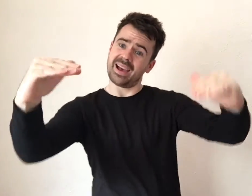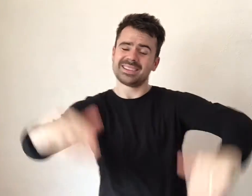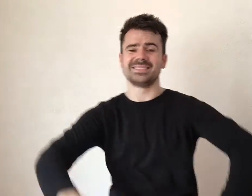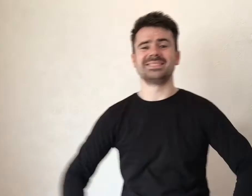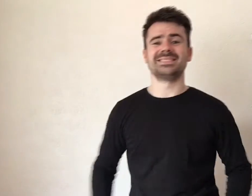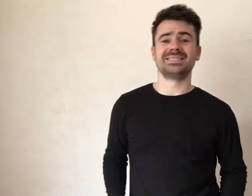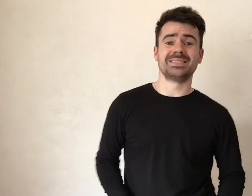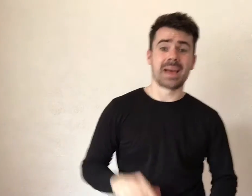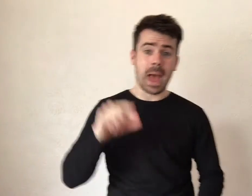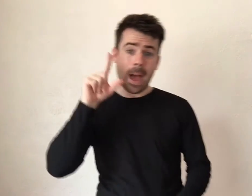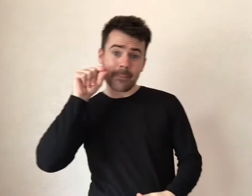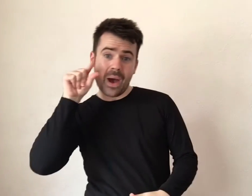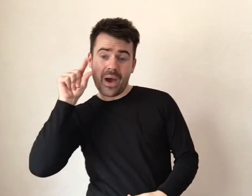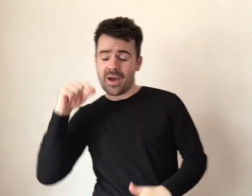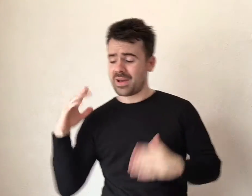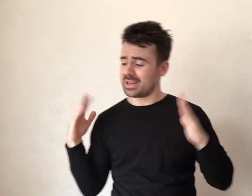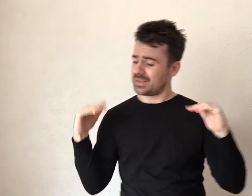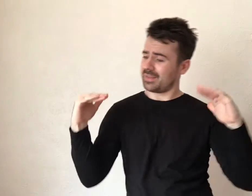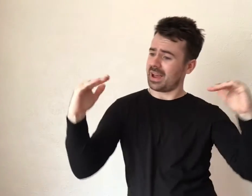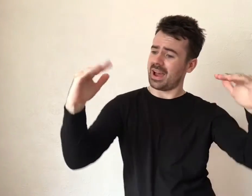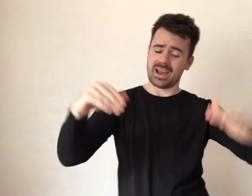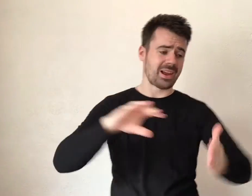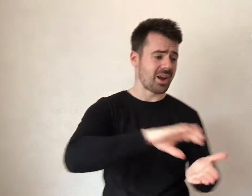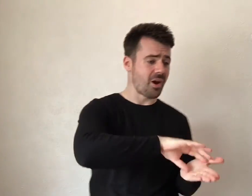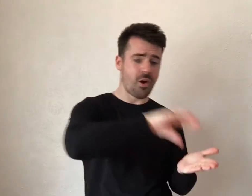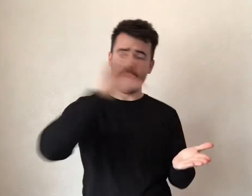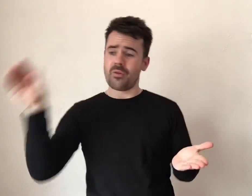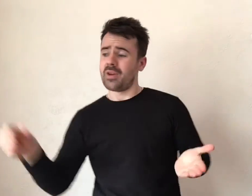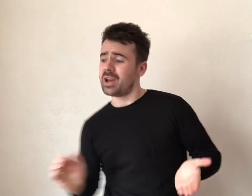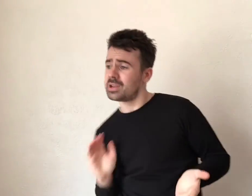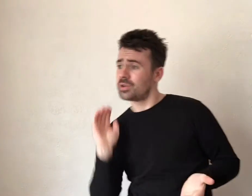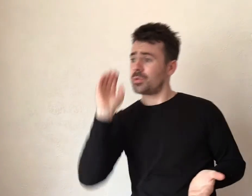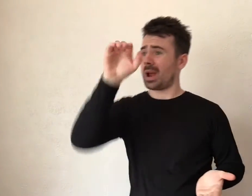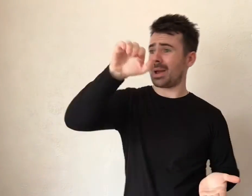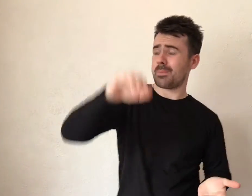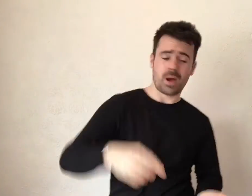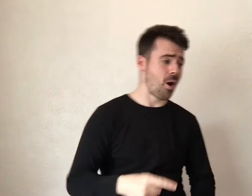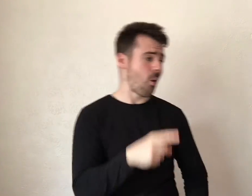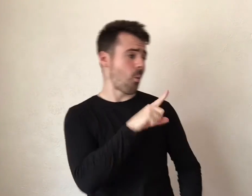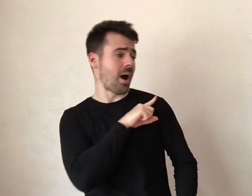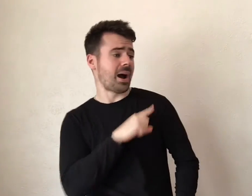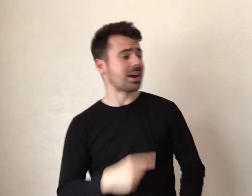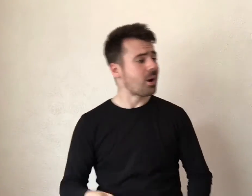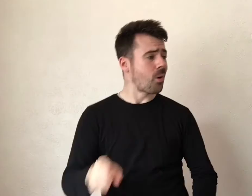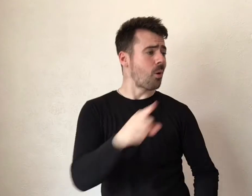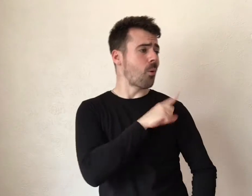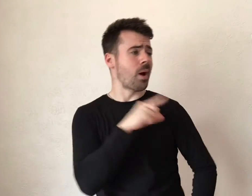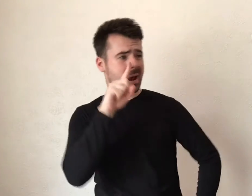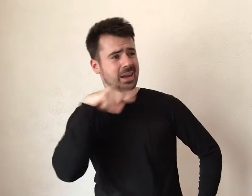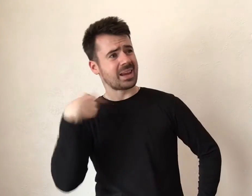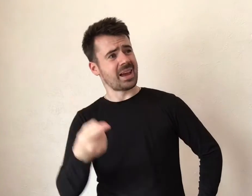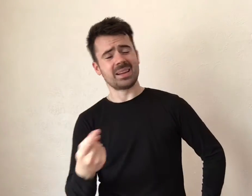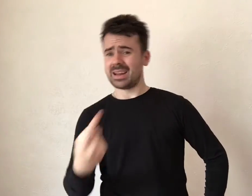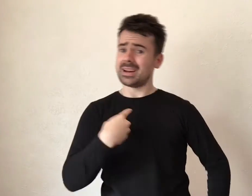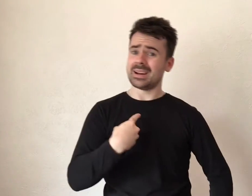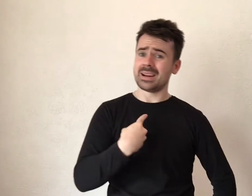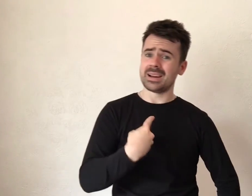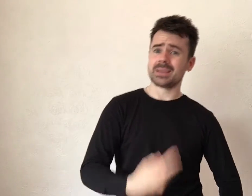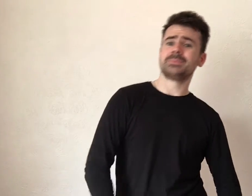Birds fly over the rainbow wide and oh why can't I